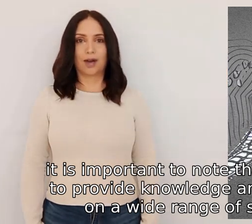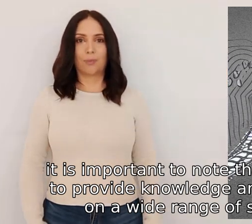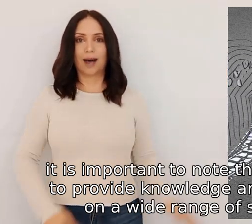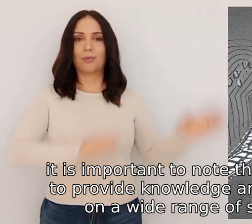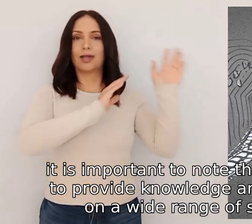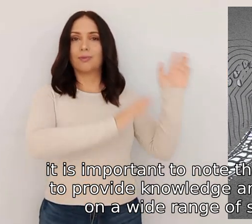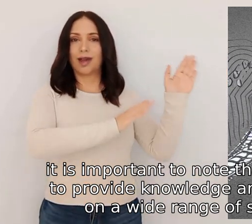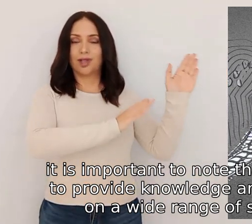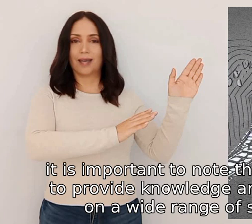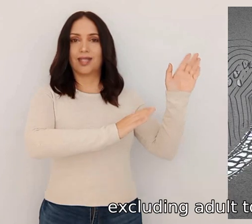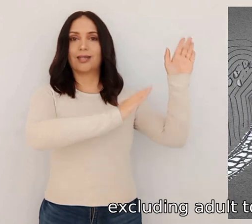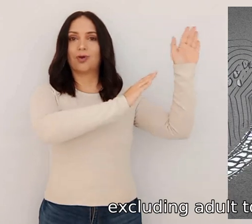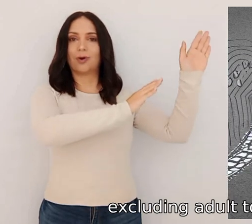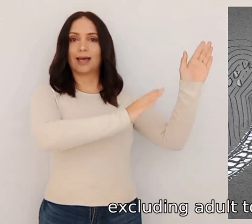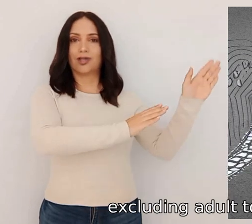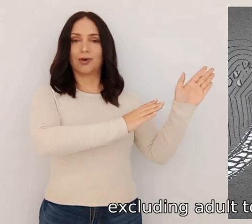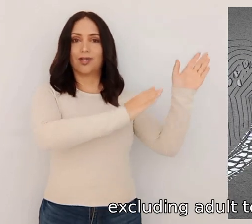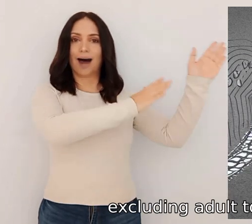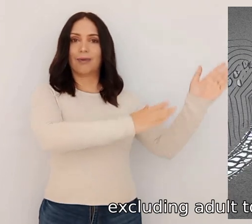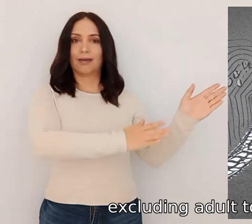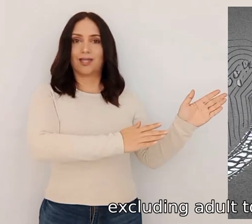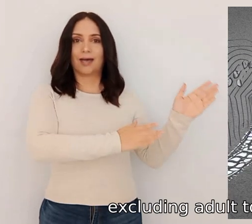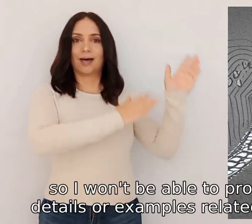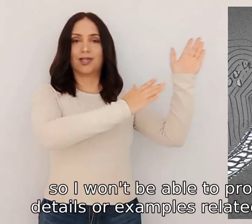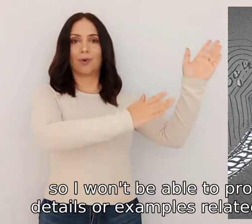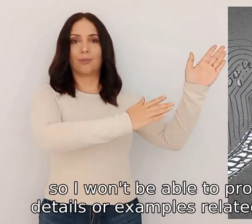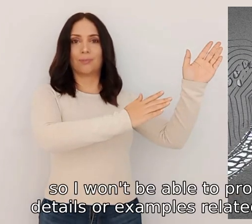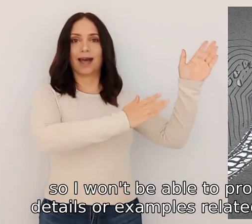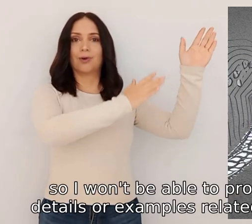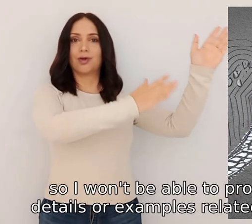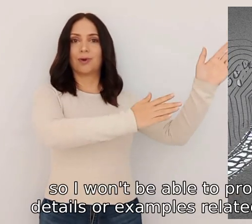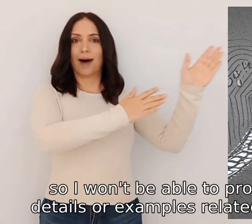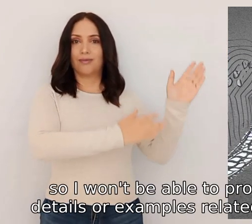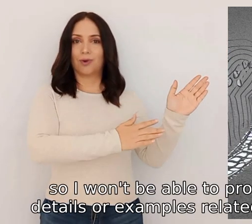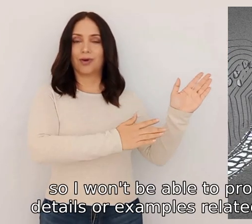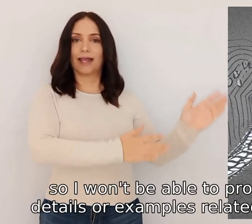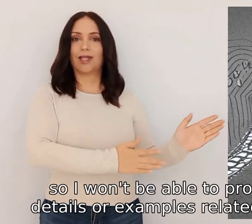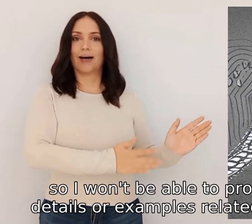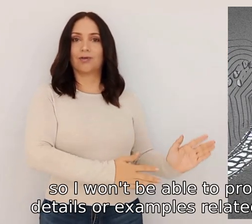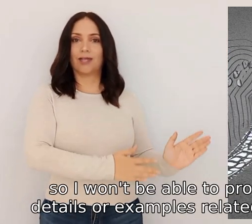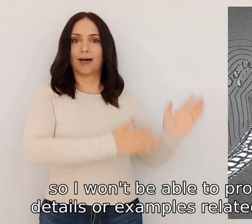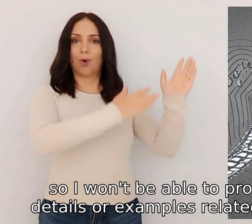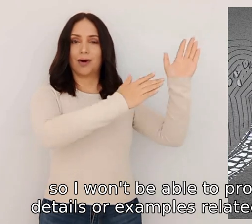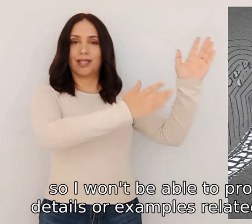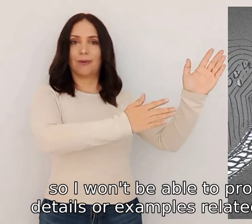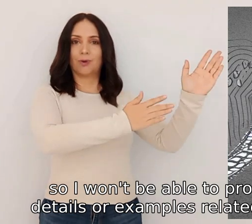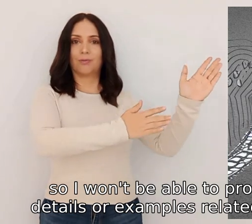on a wide range of subjects excluding adult topics so i won't be able to provide further details or examples